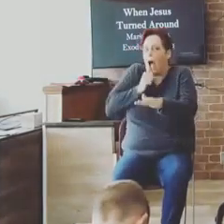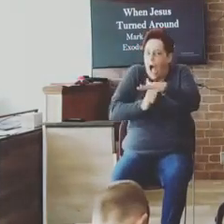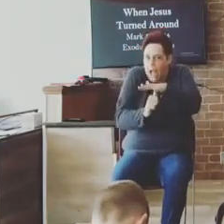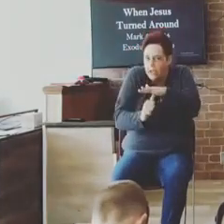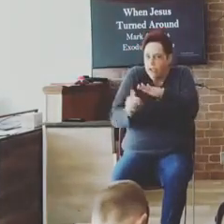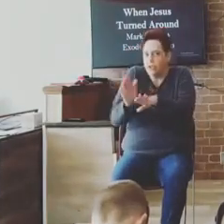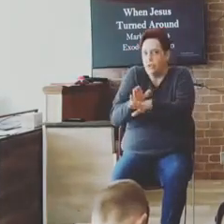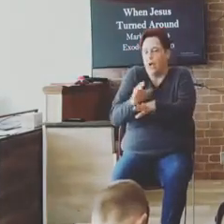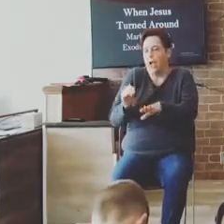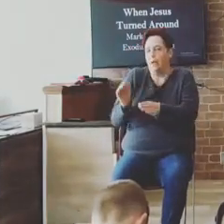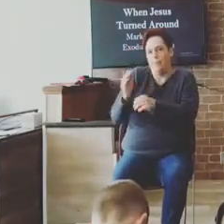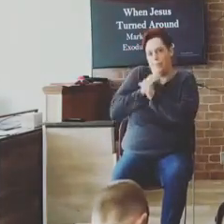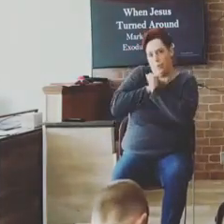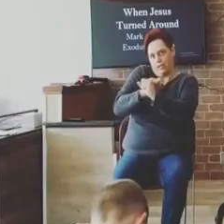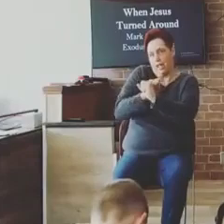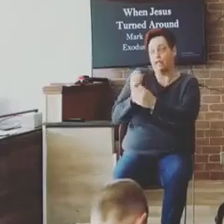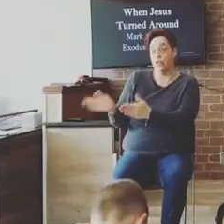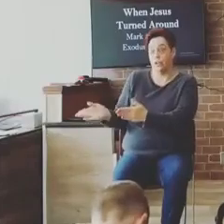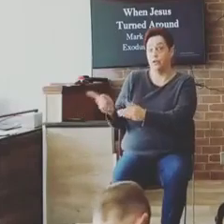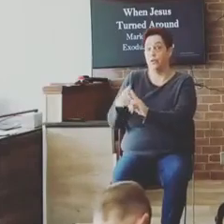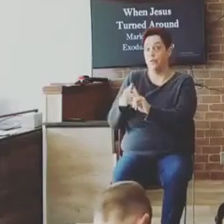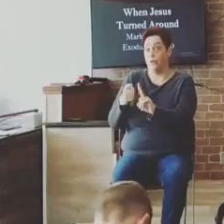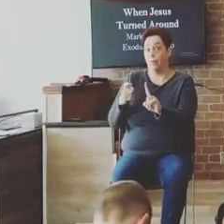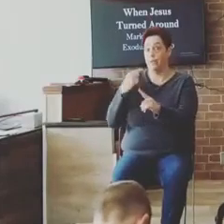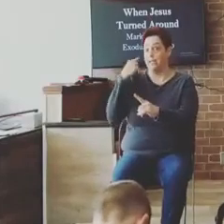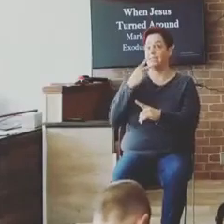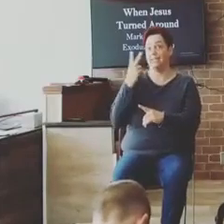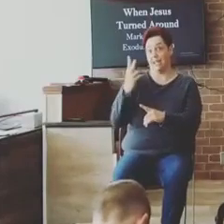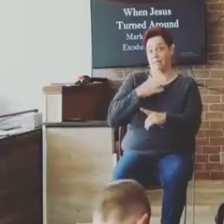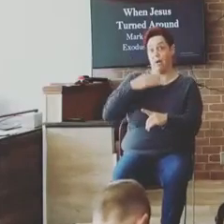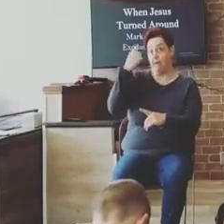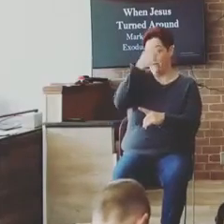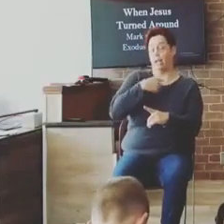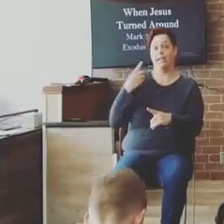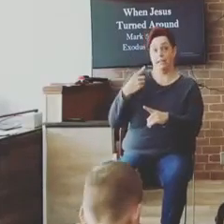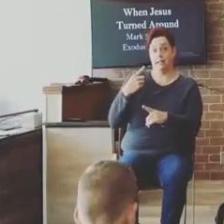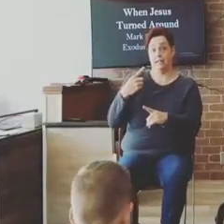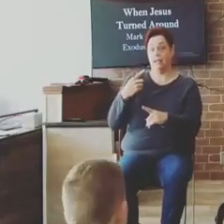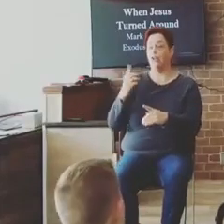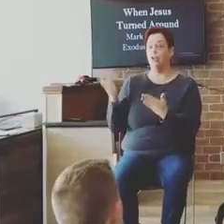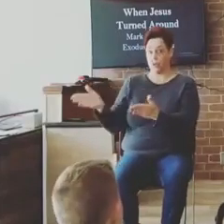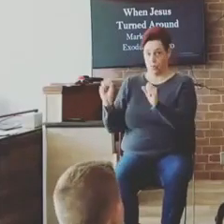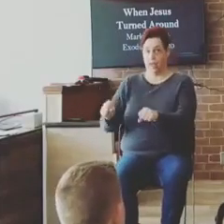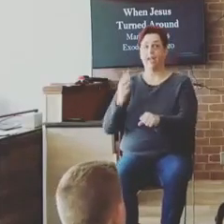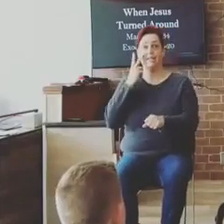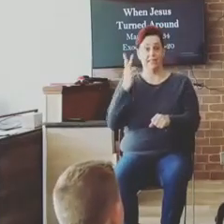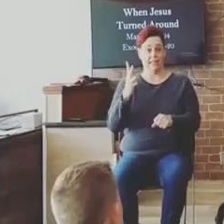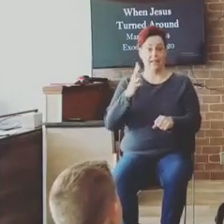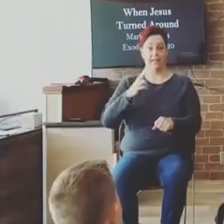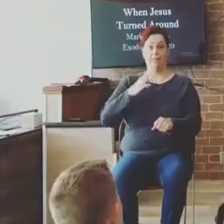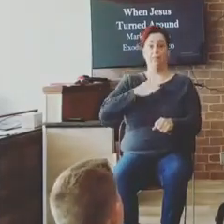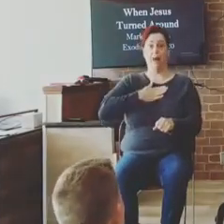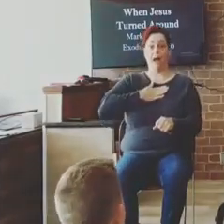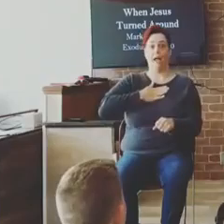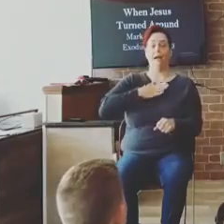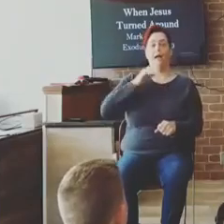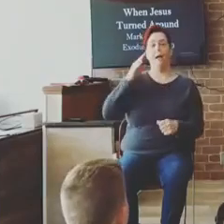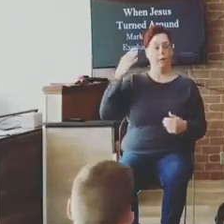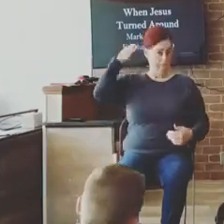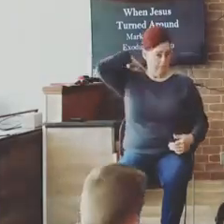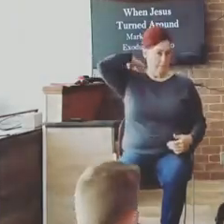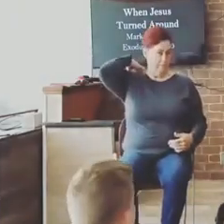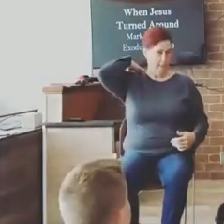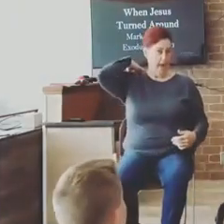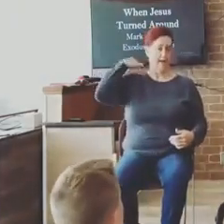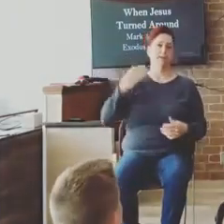thou shalt see my back parts. But my face shall not be seen. You see Moses here. He's like,